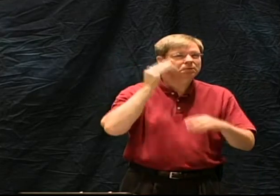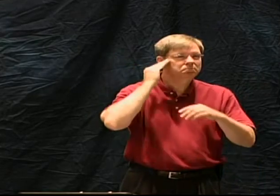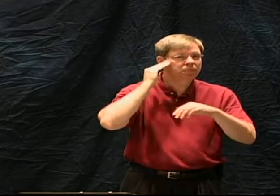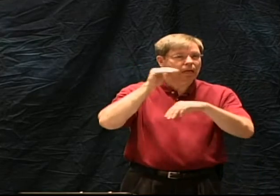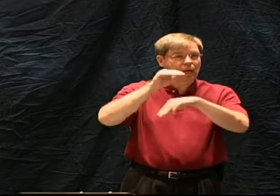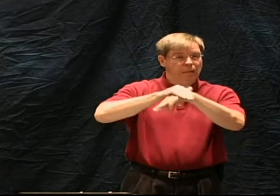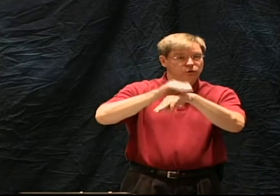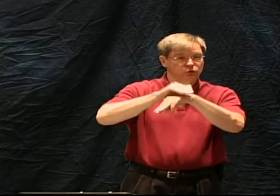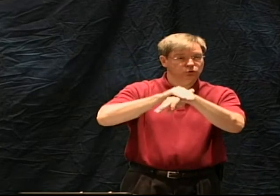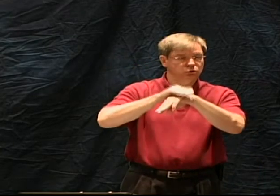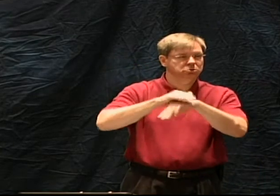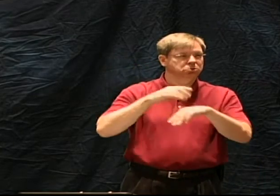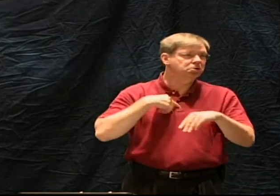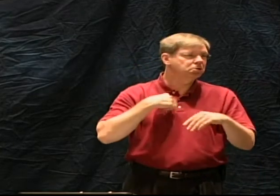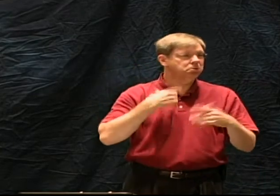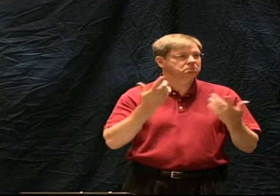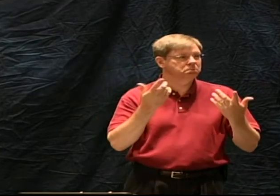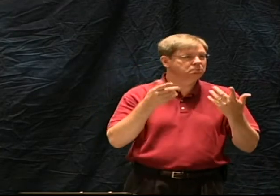This Greek form is passive.